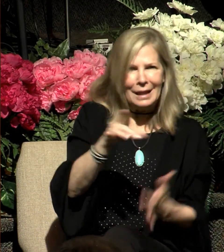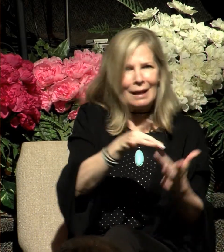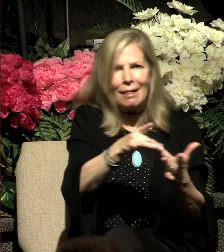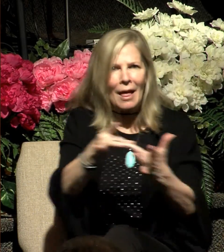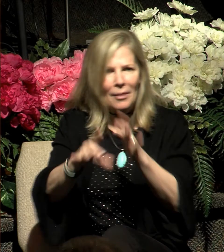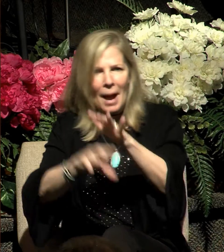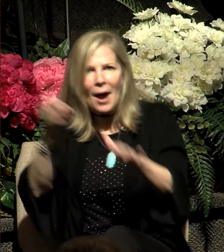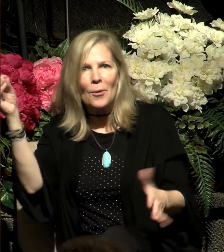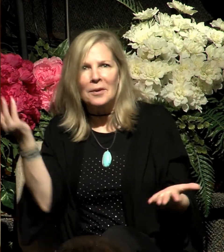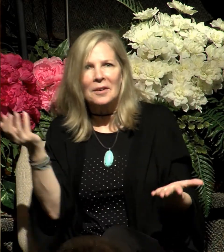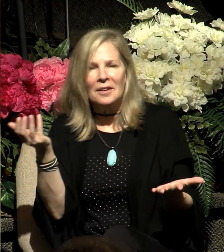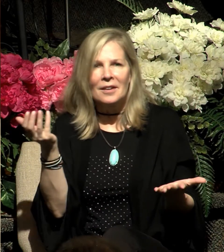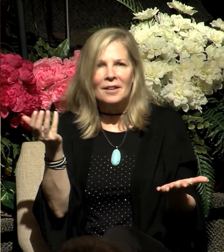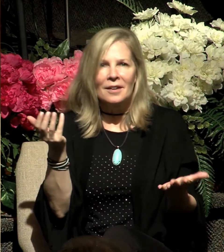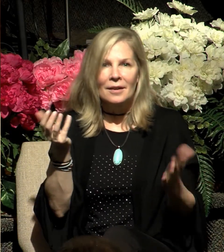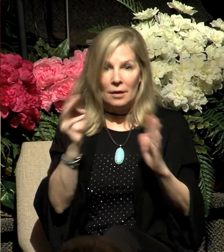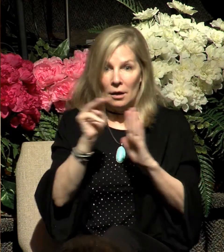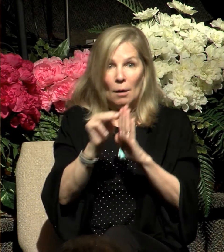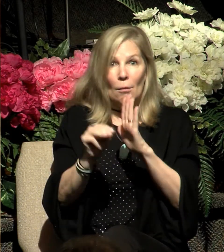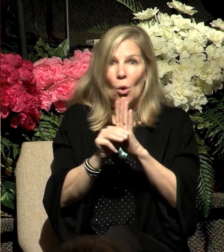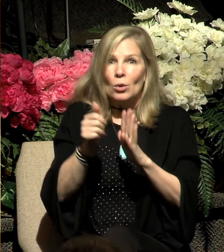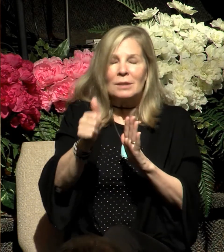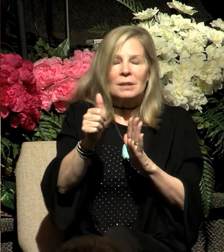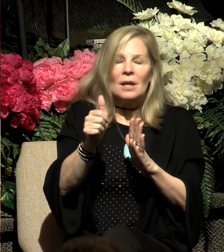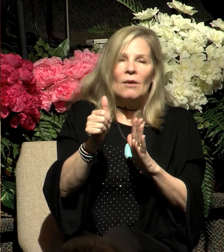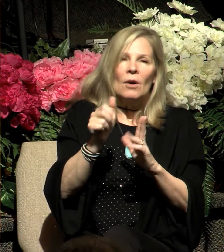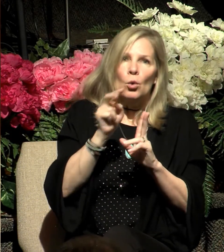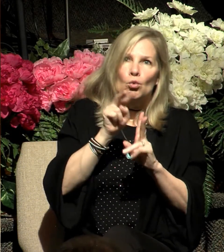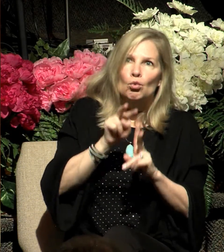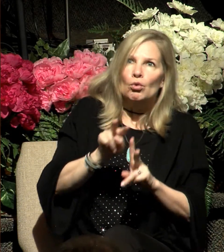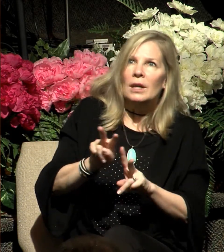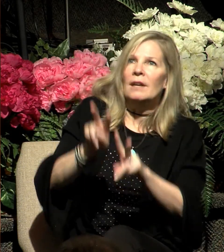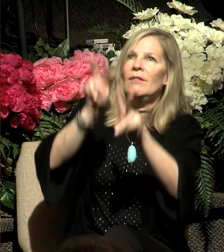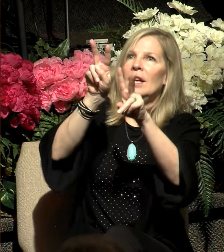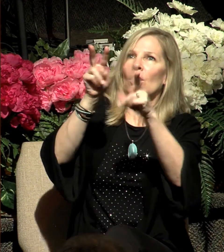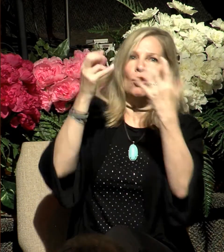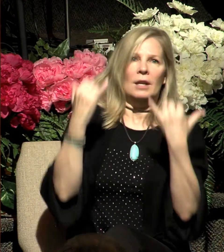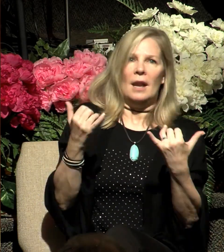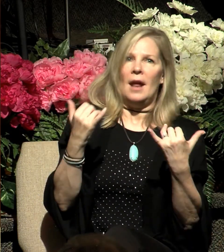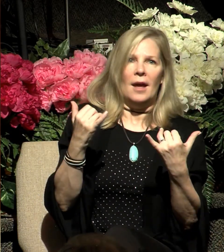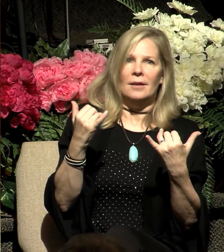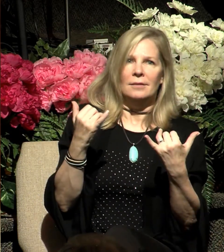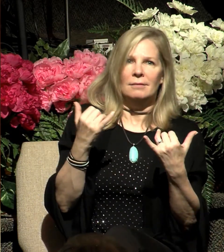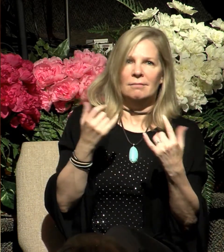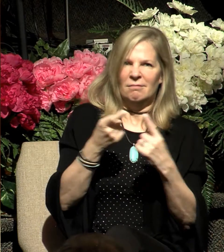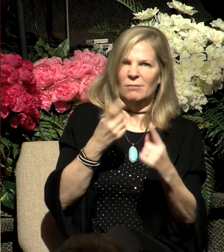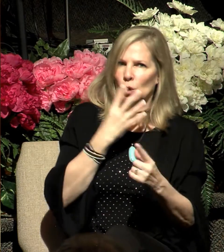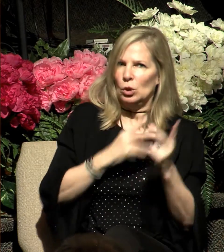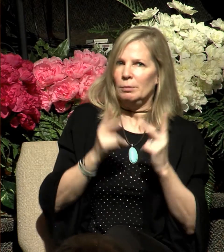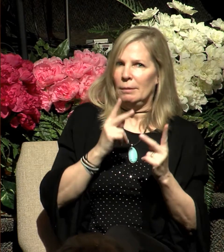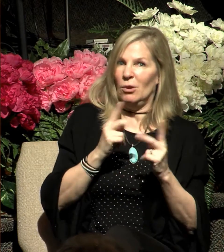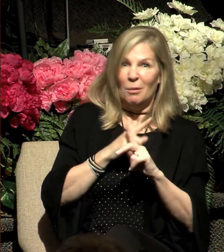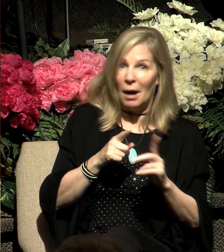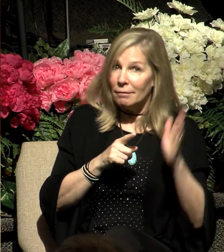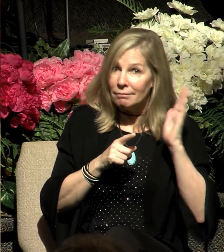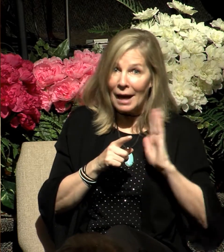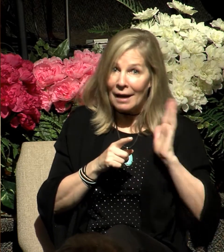Listen, Moses is revered today by the Jewish people. But he was not revered in his day.